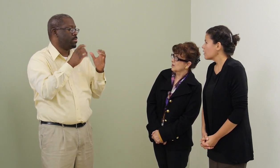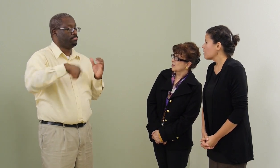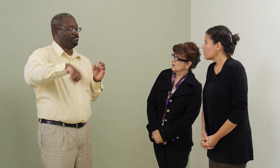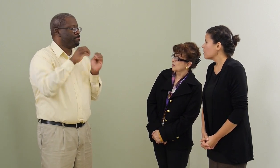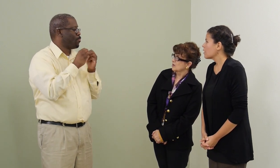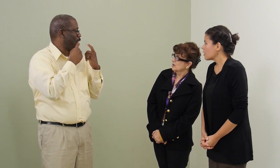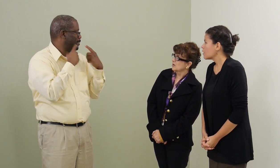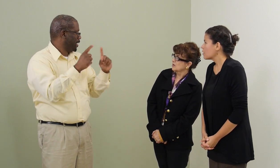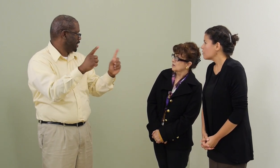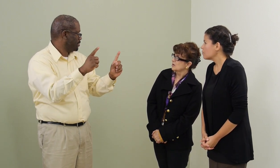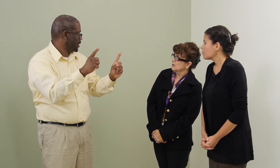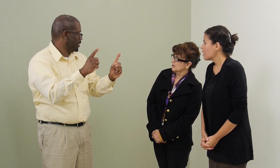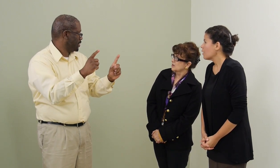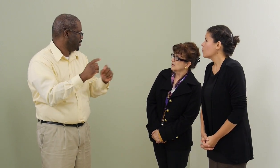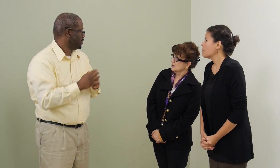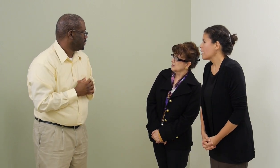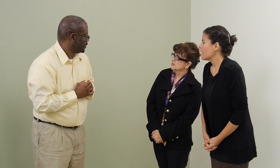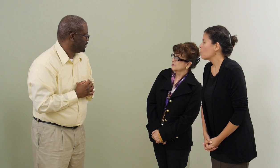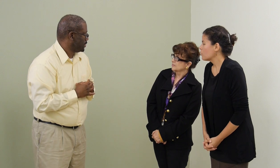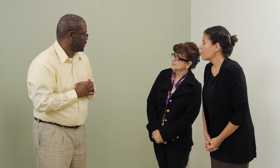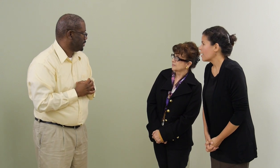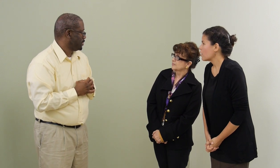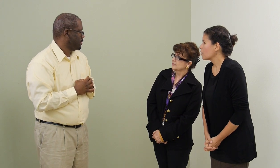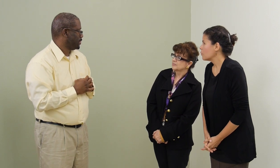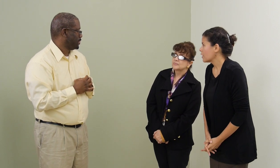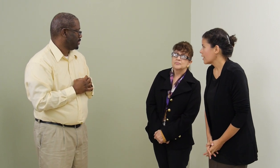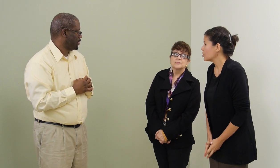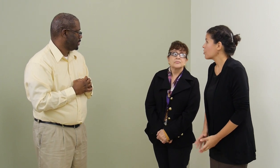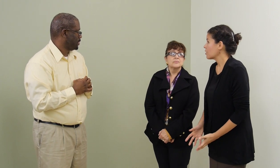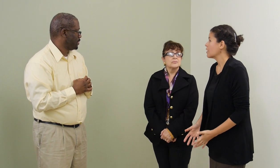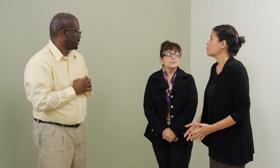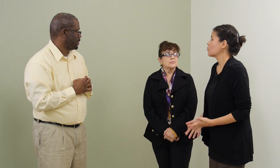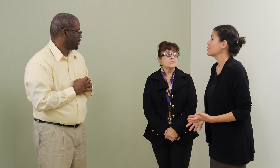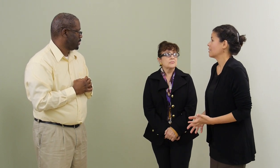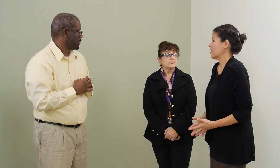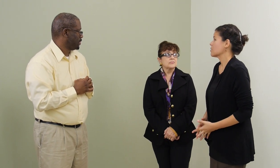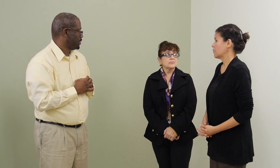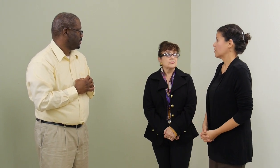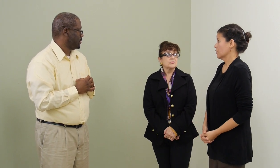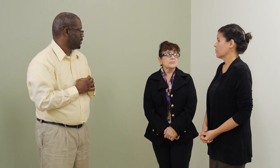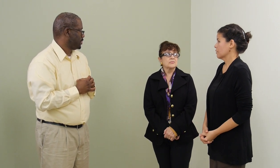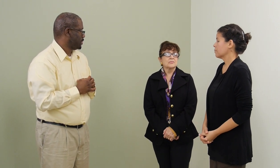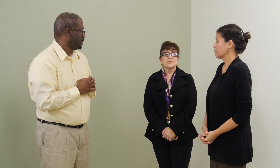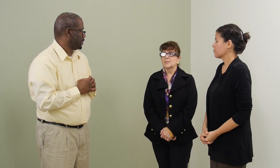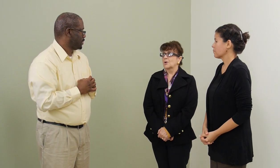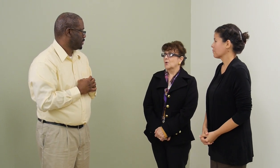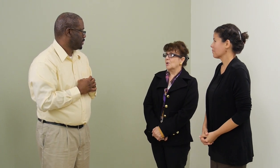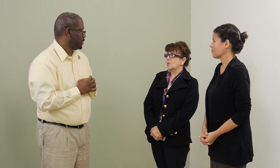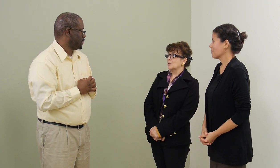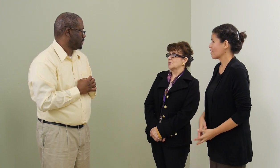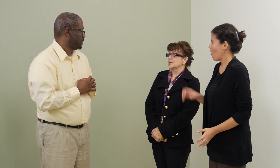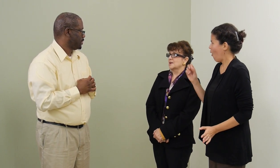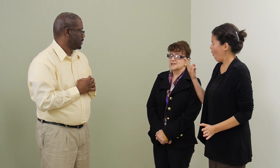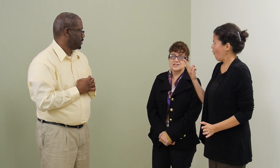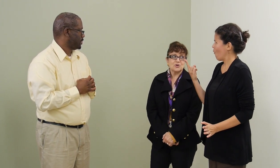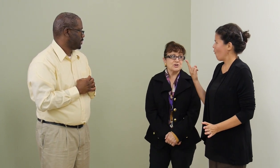And it will make our communication in your class more successful. Oh, it's so